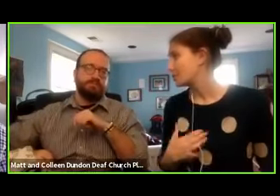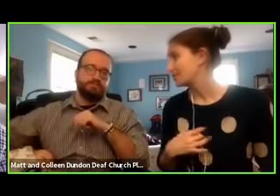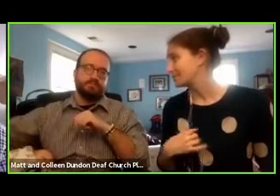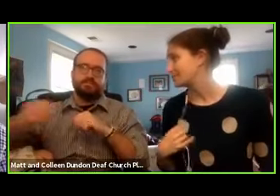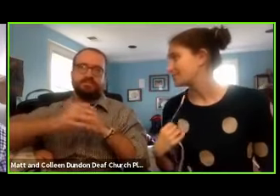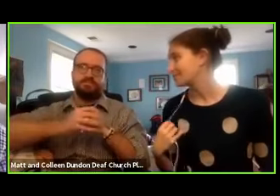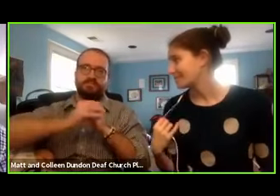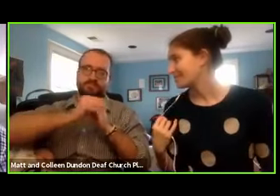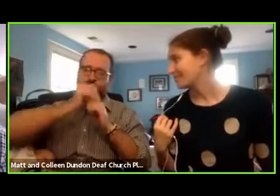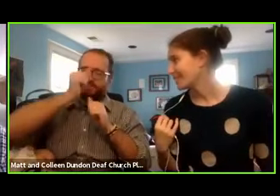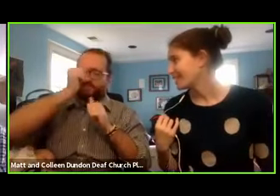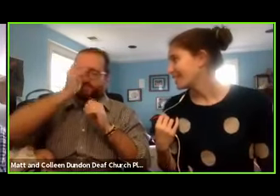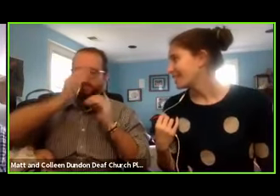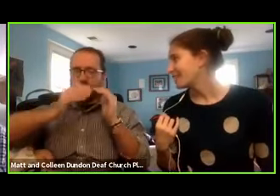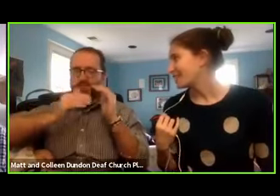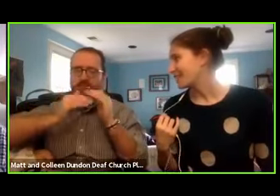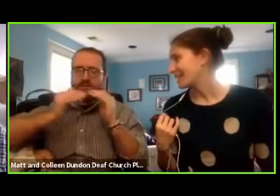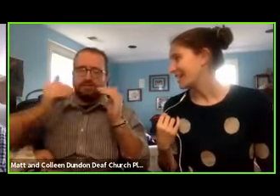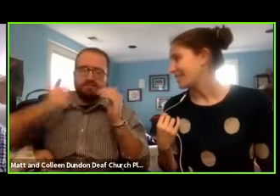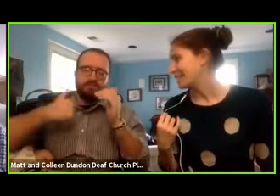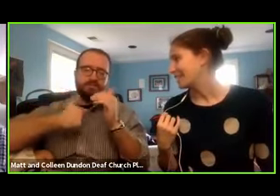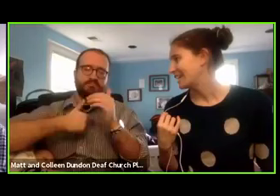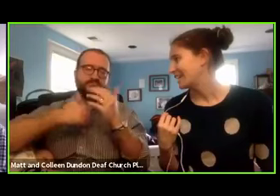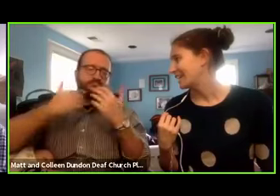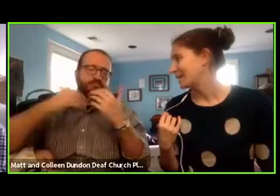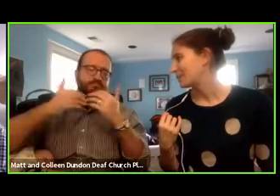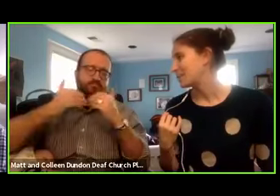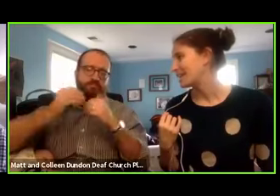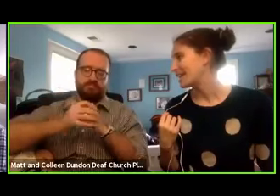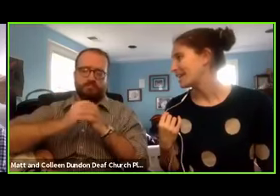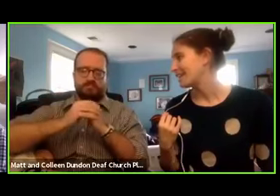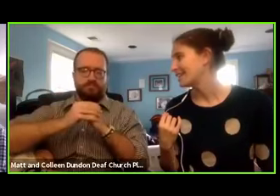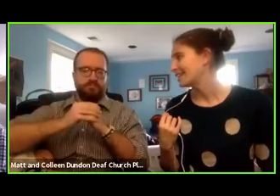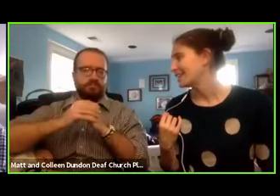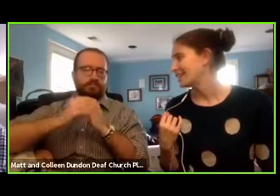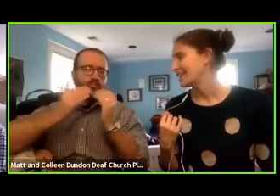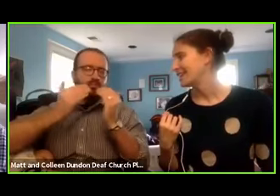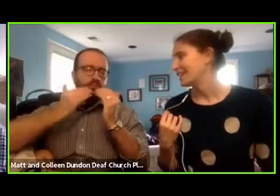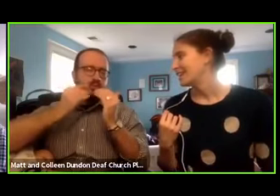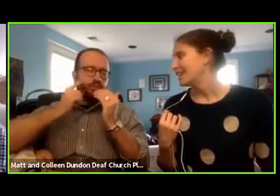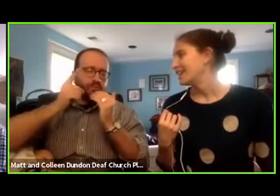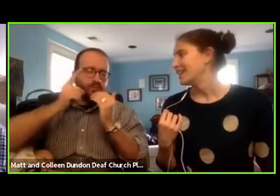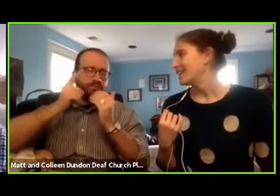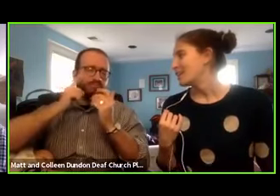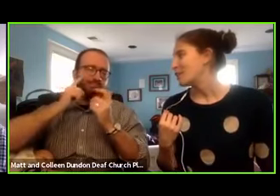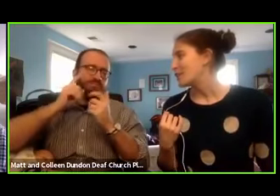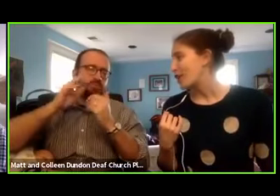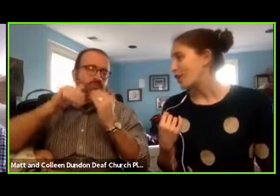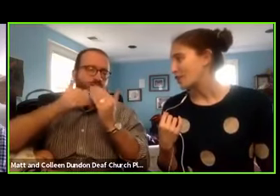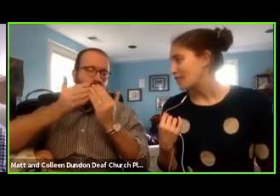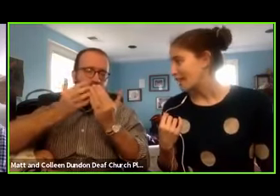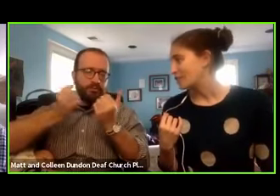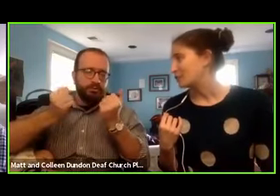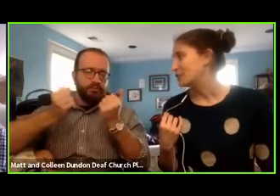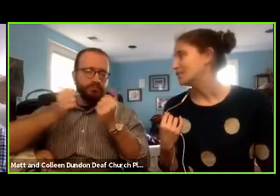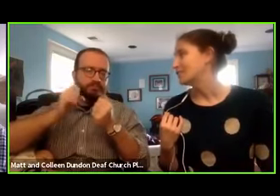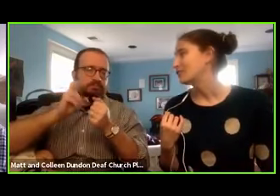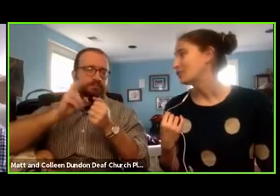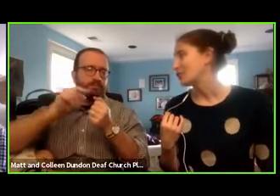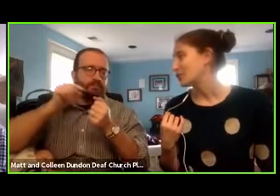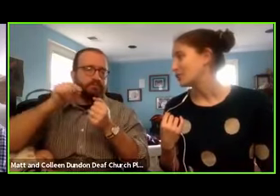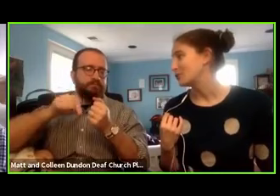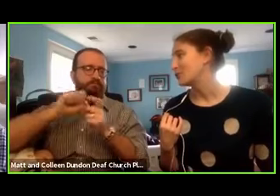Sure. Father in heaven, um, we are thankful